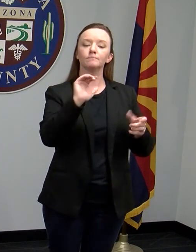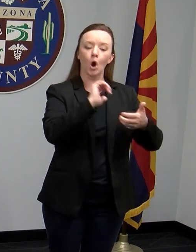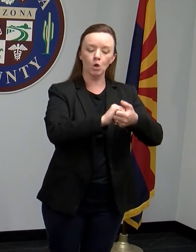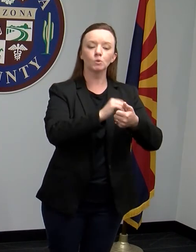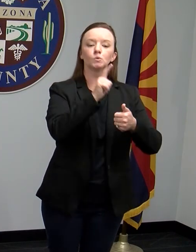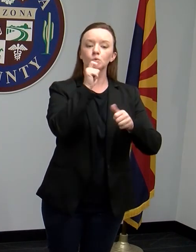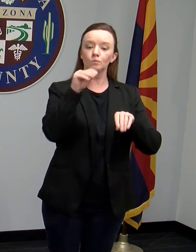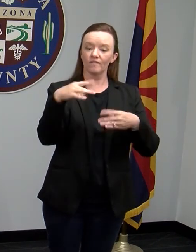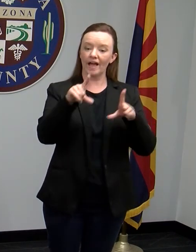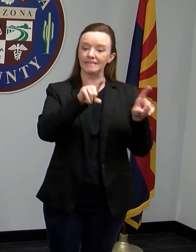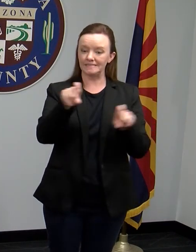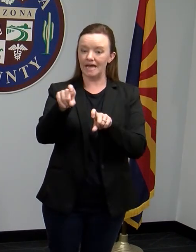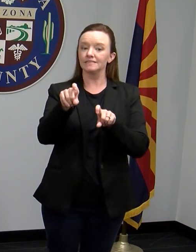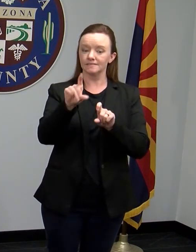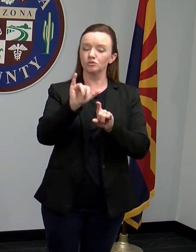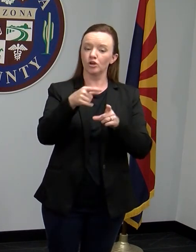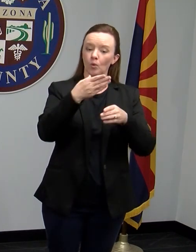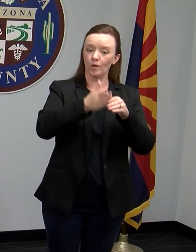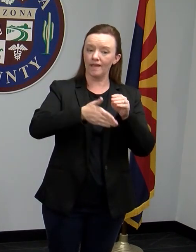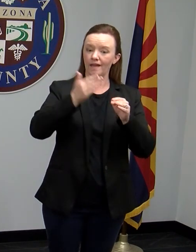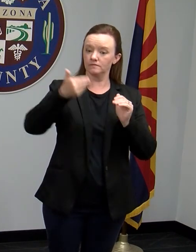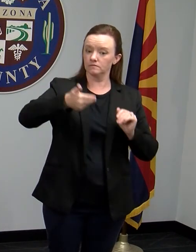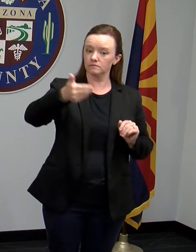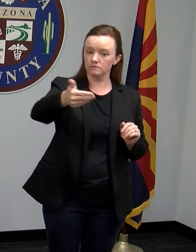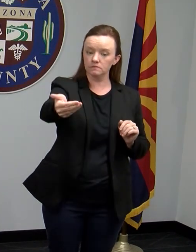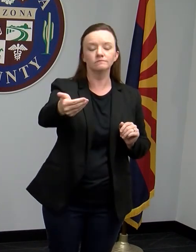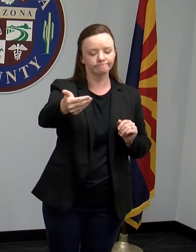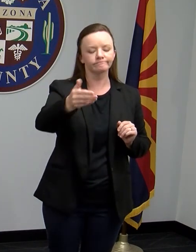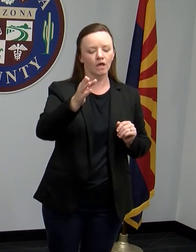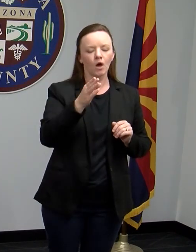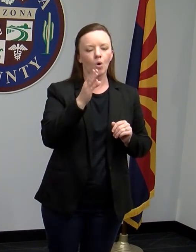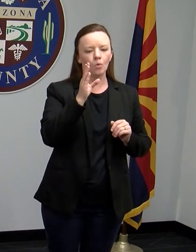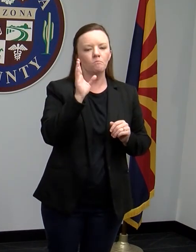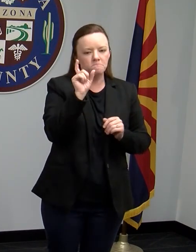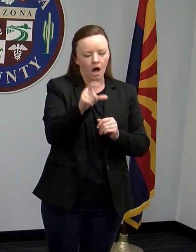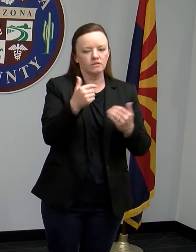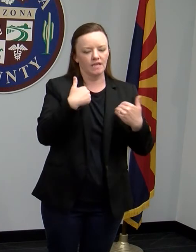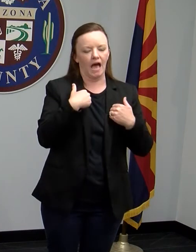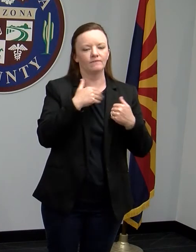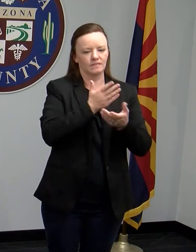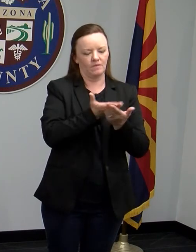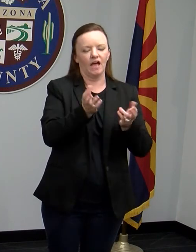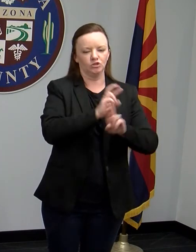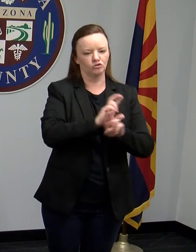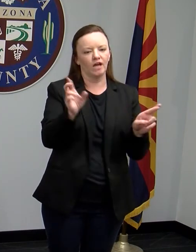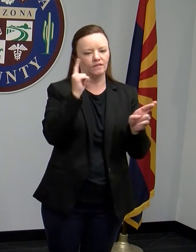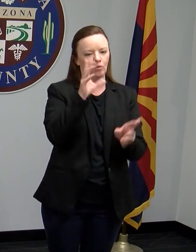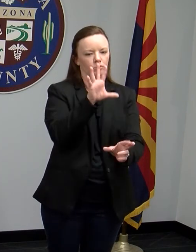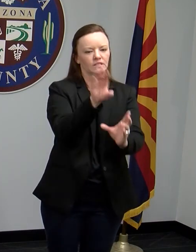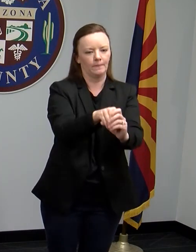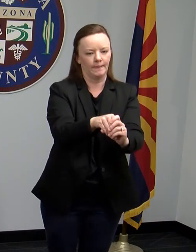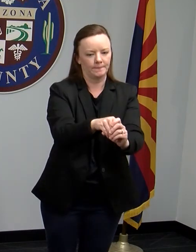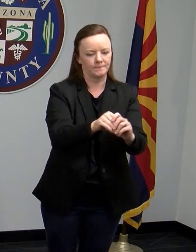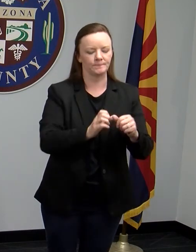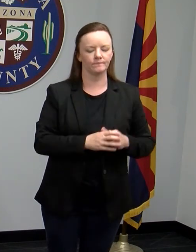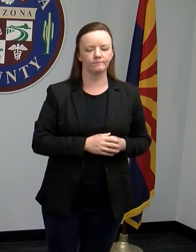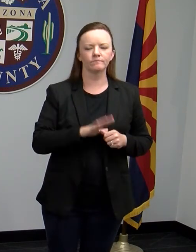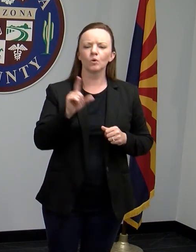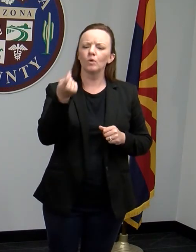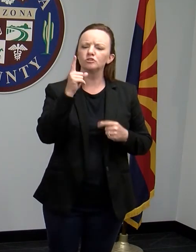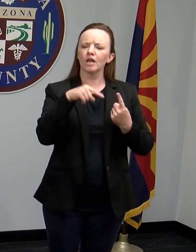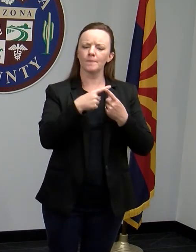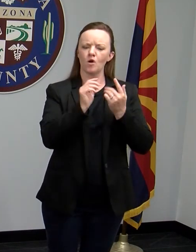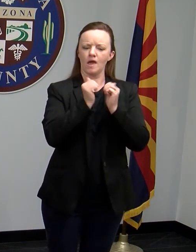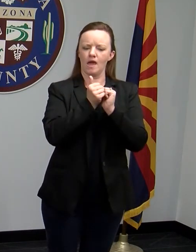sufficient supplies. And I can't answer your question about how this increase in test results will